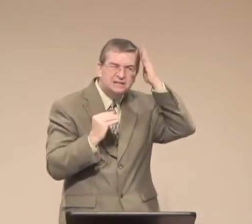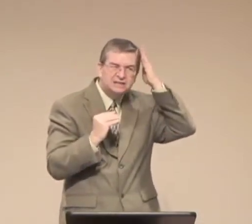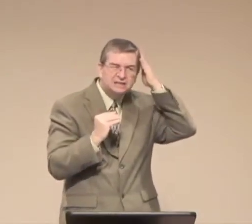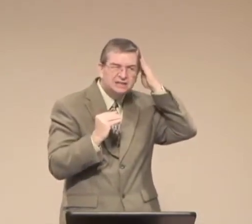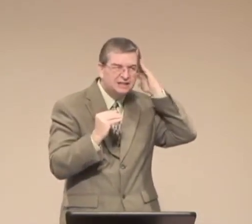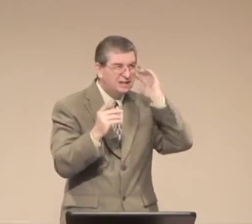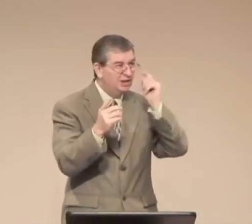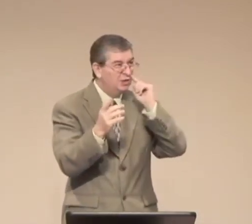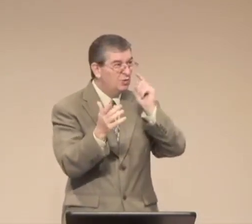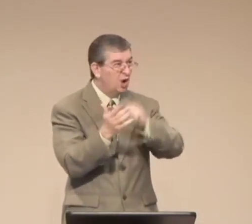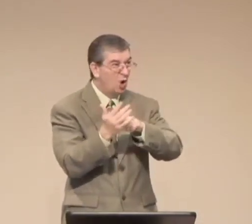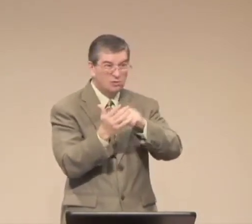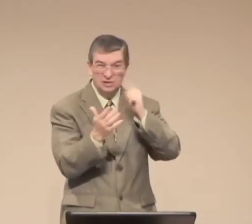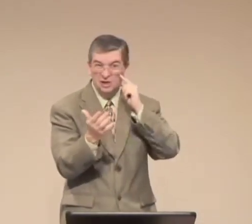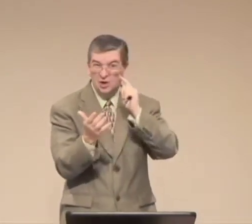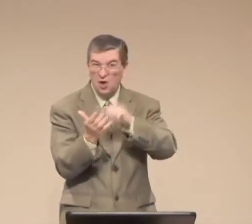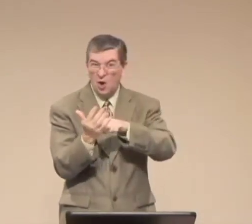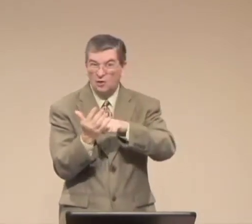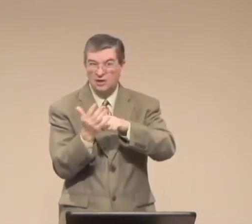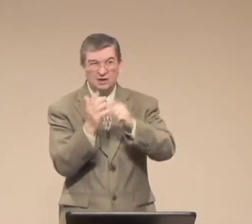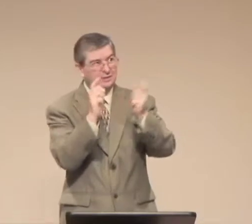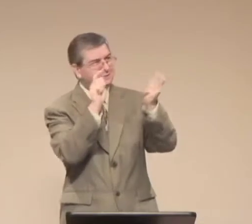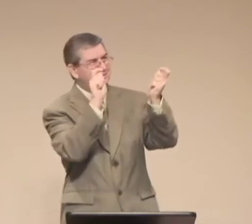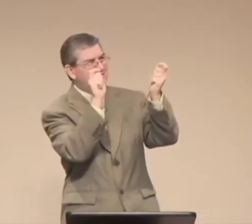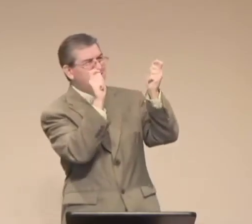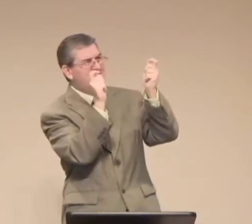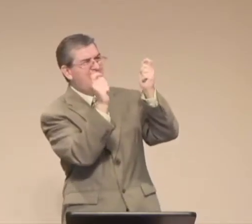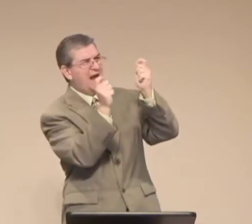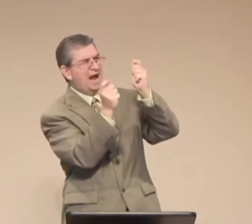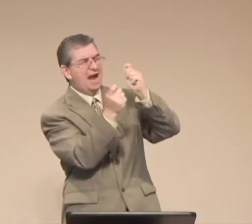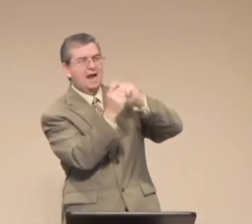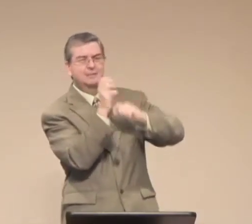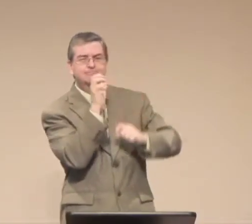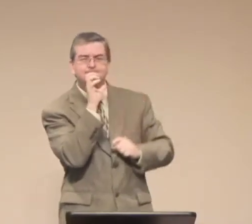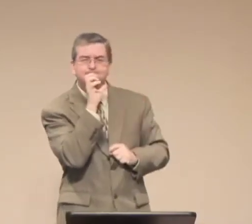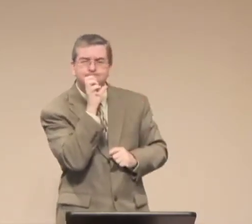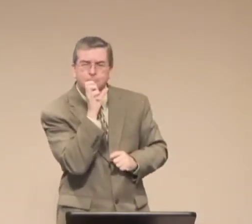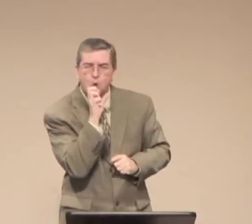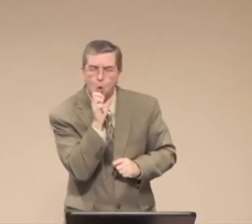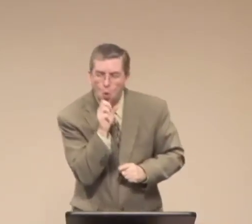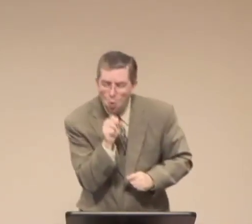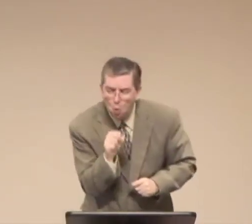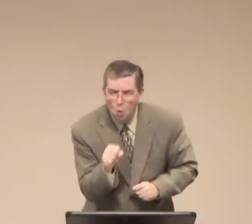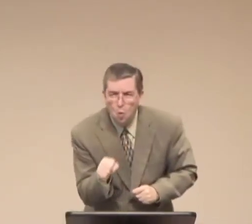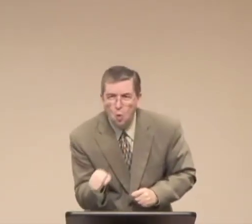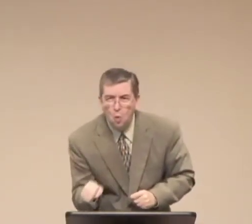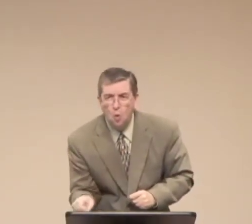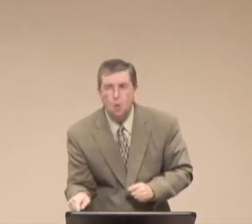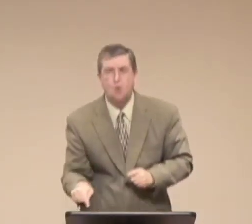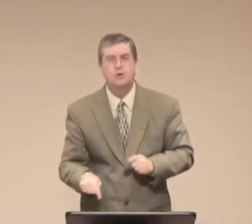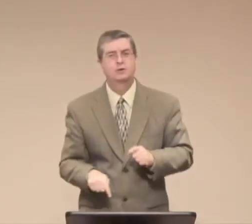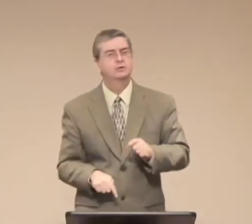When my mom becomes old and I noticed her skin was getting very bold and she was getting white hair.